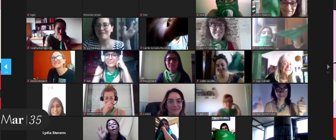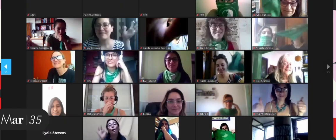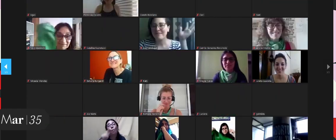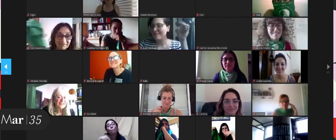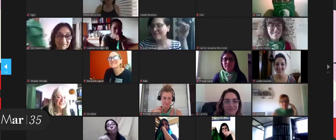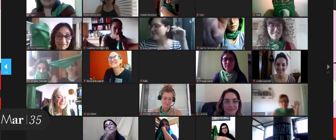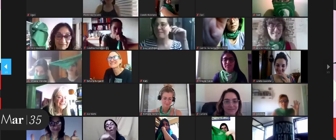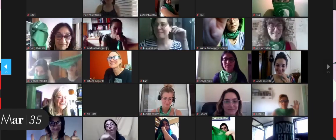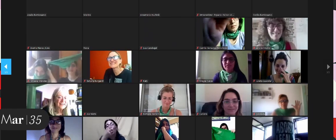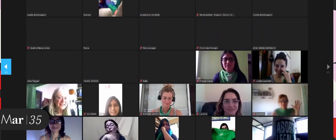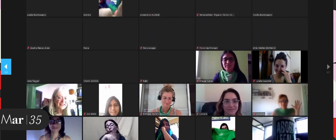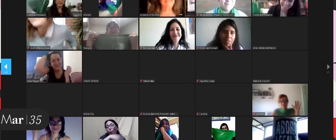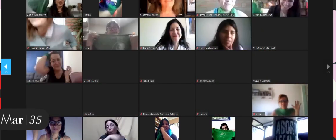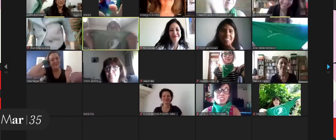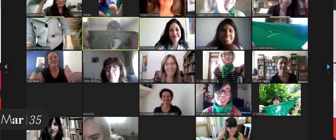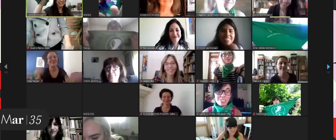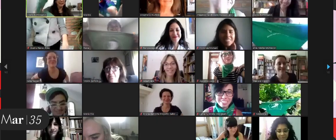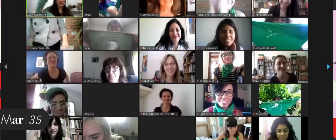We will see each other in the streets